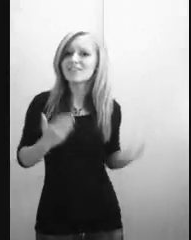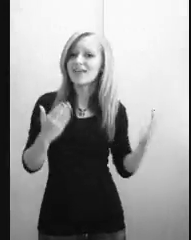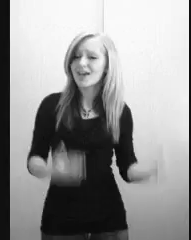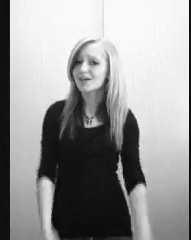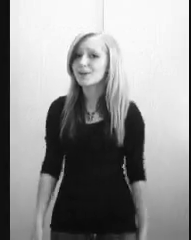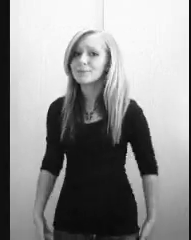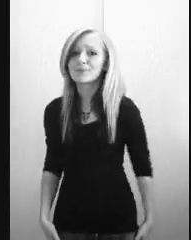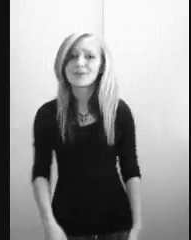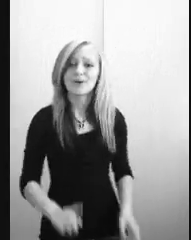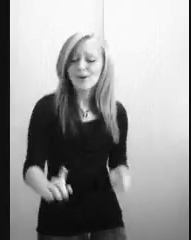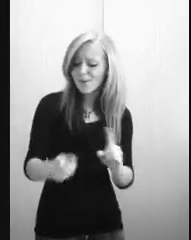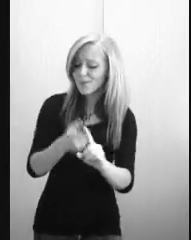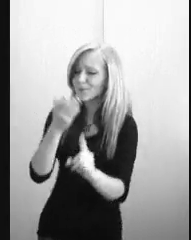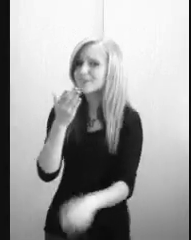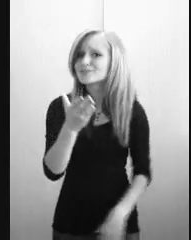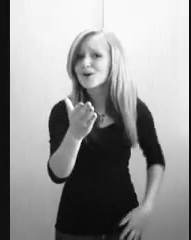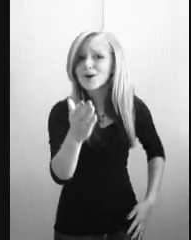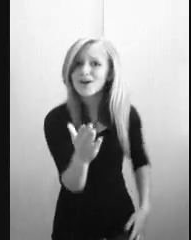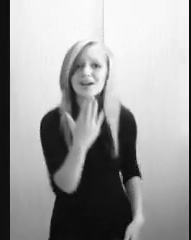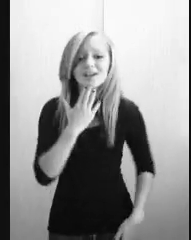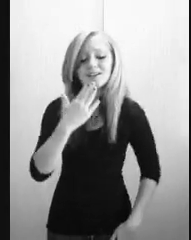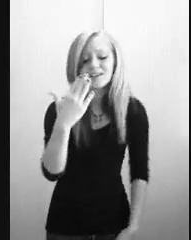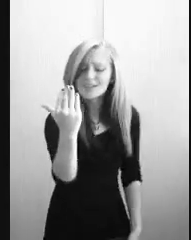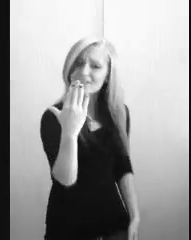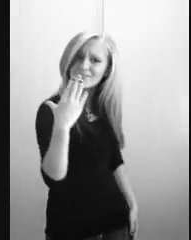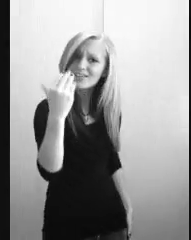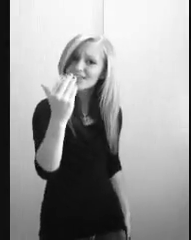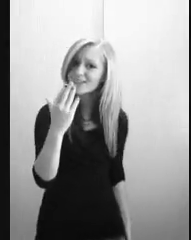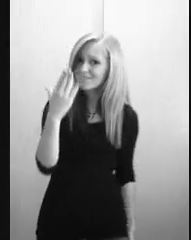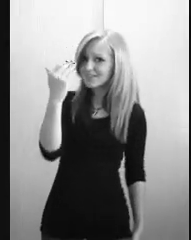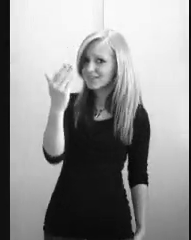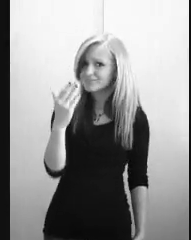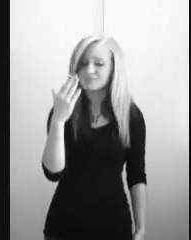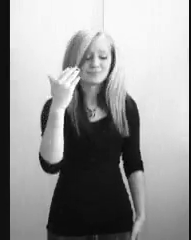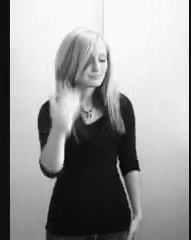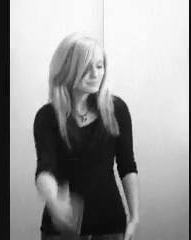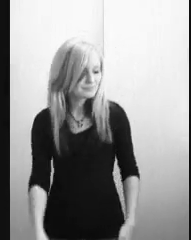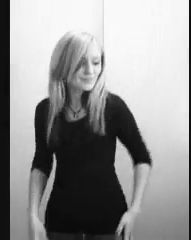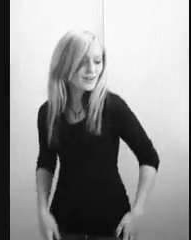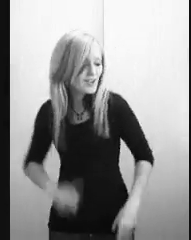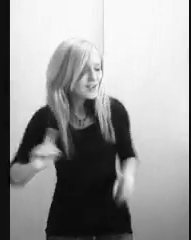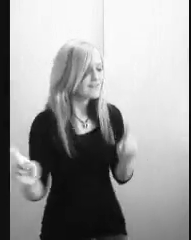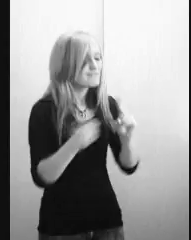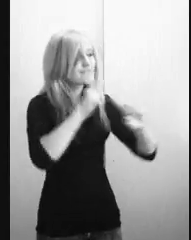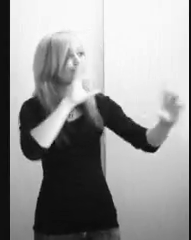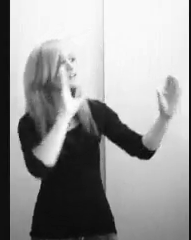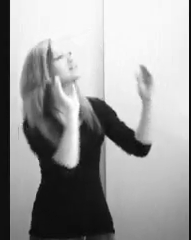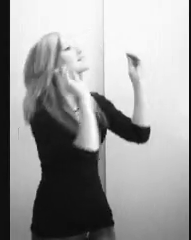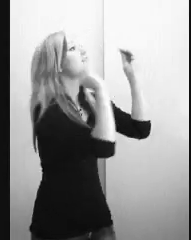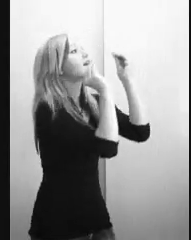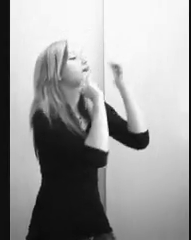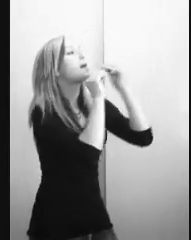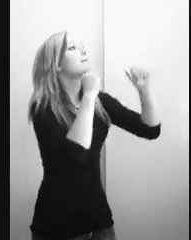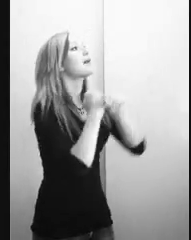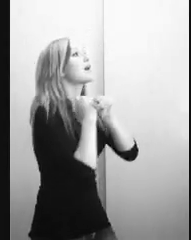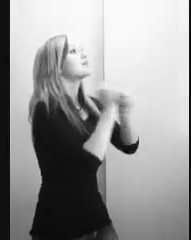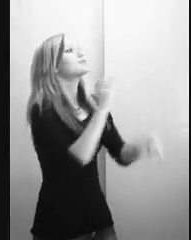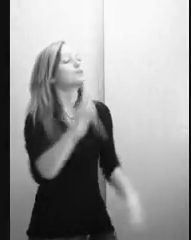it though. And when you're fifteen. And when you're first kiss makes